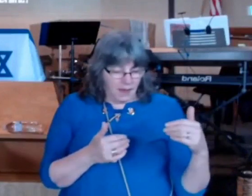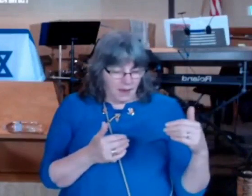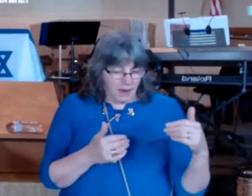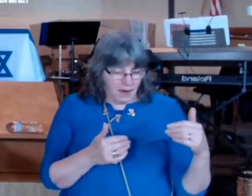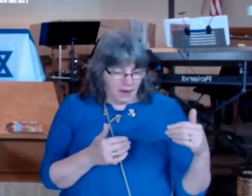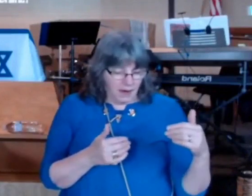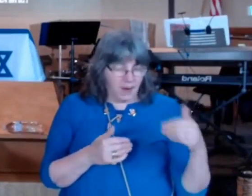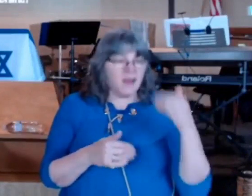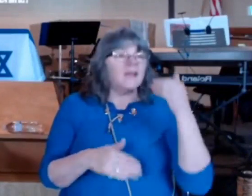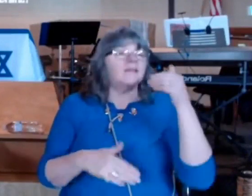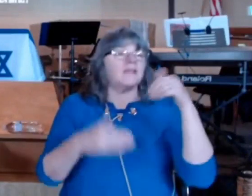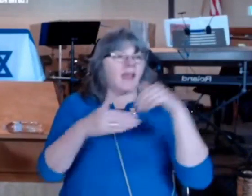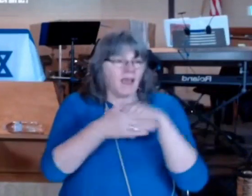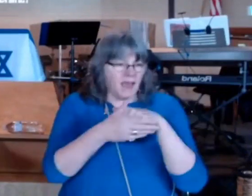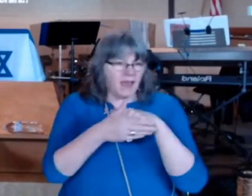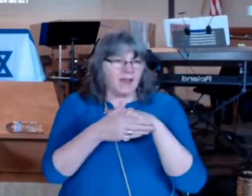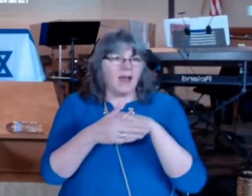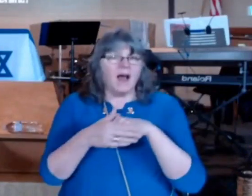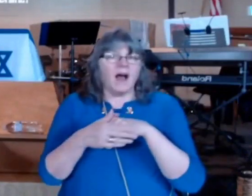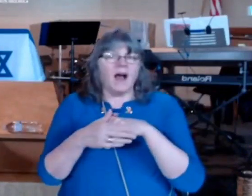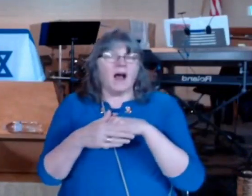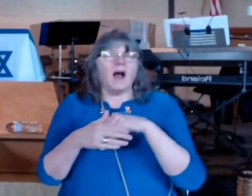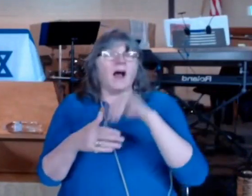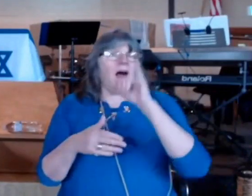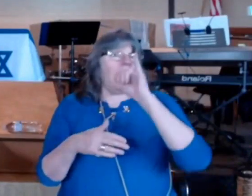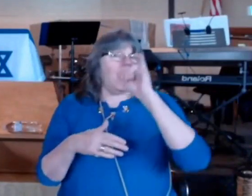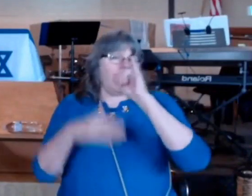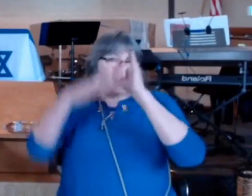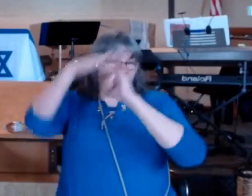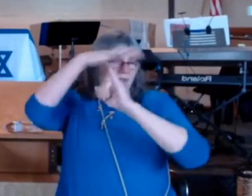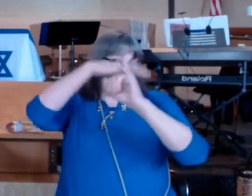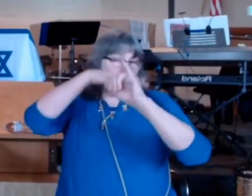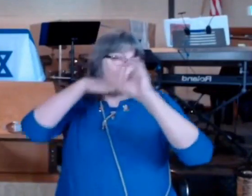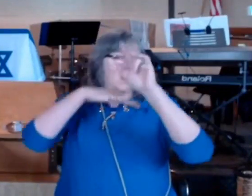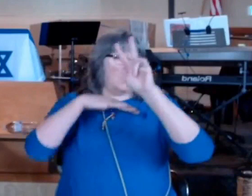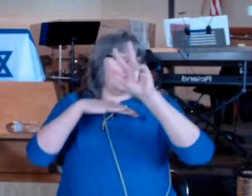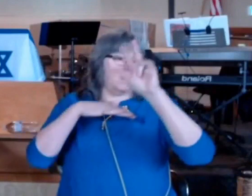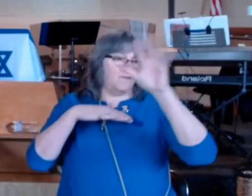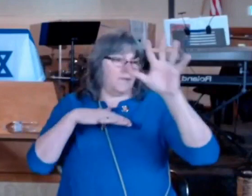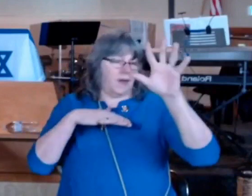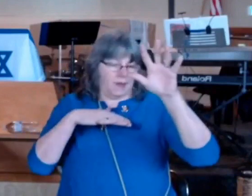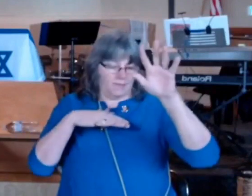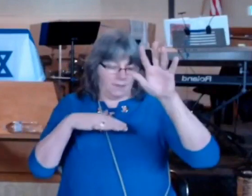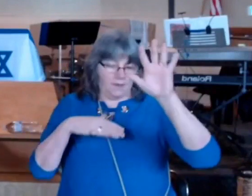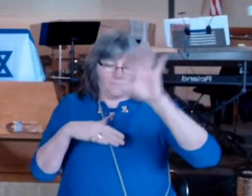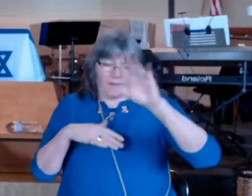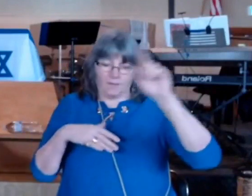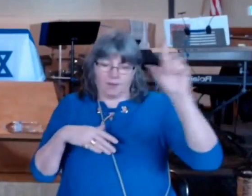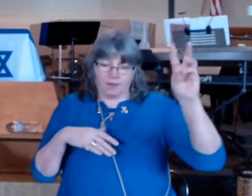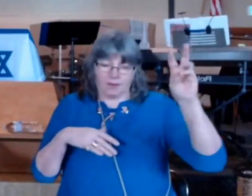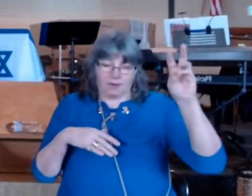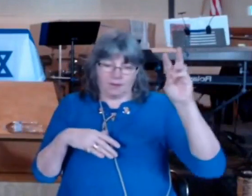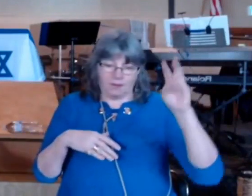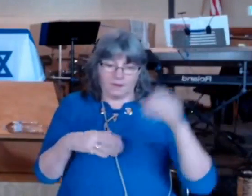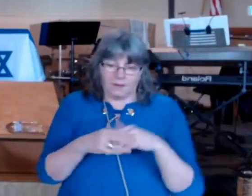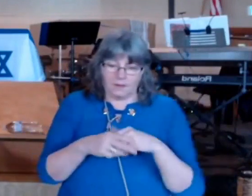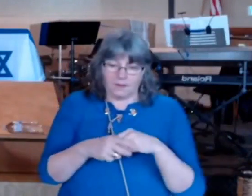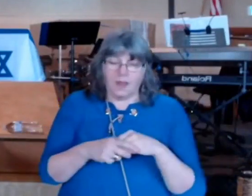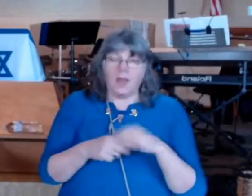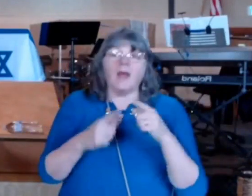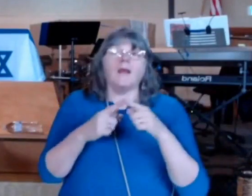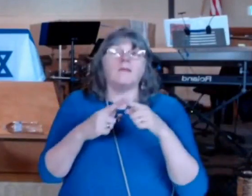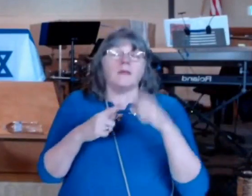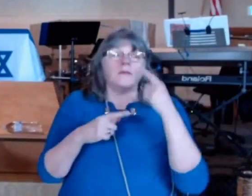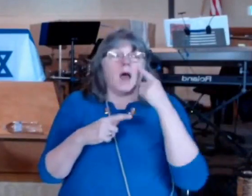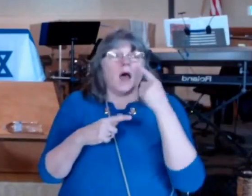words of Isaiah 35 5 and 6 which is the messianic prophecy where it says then the eyes of the